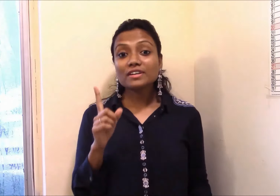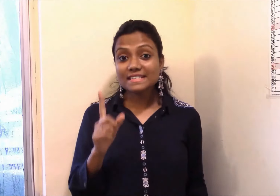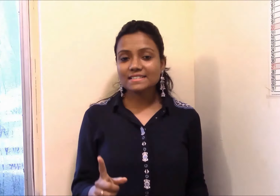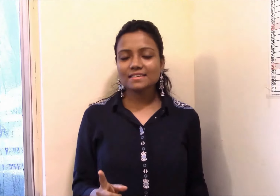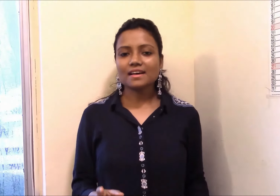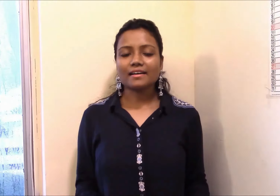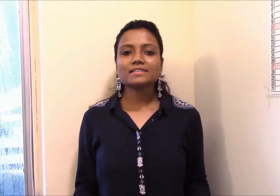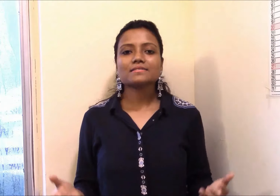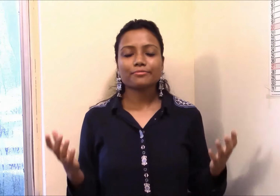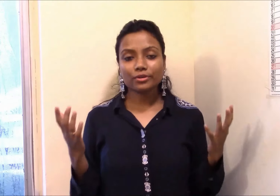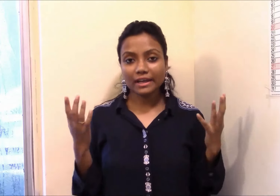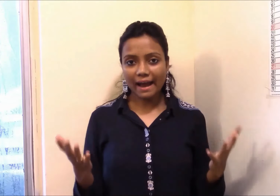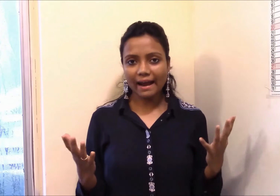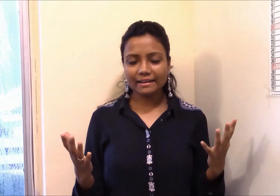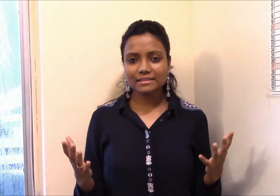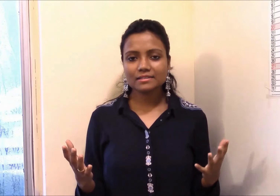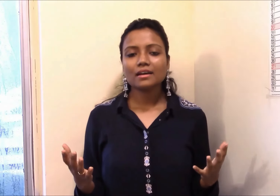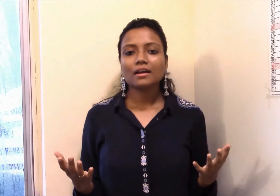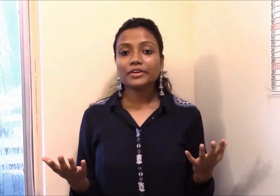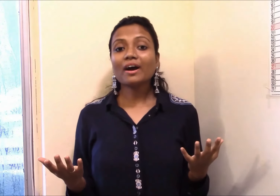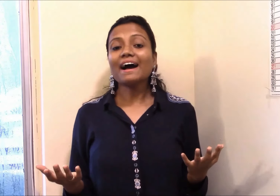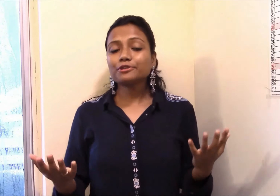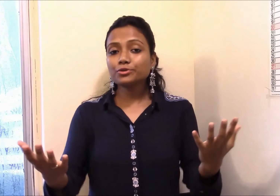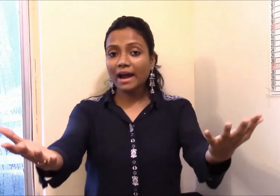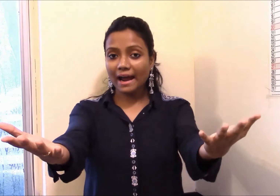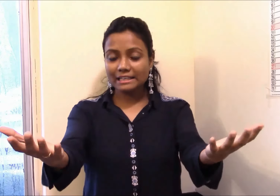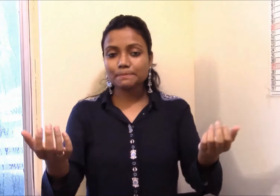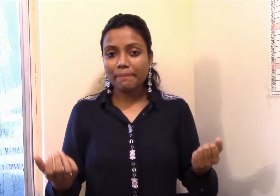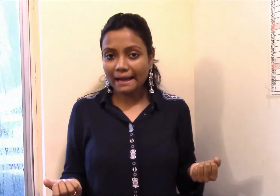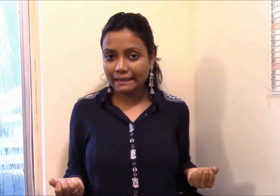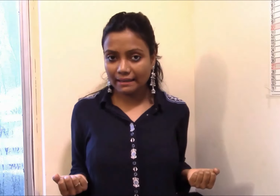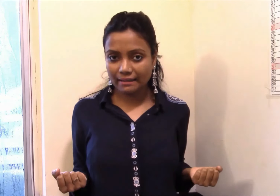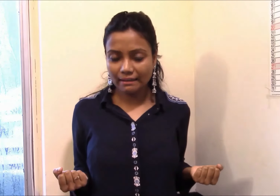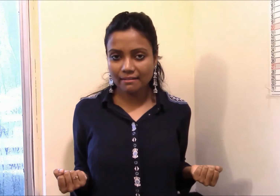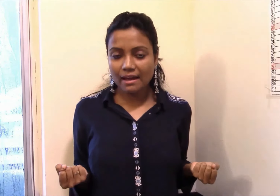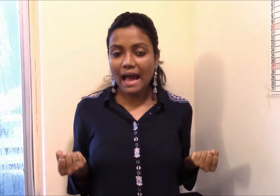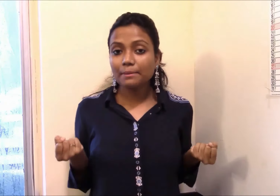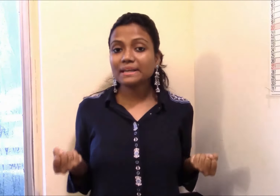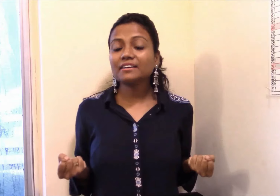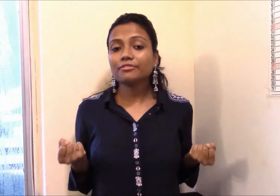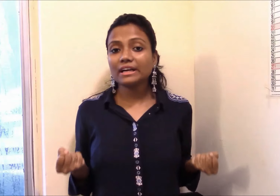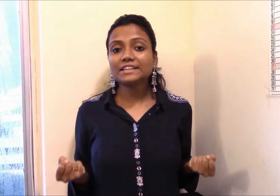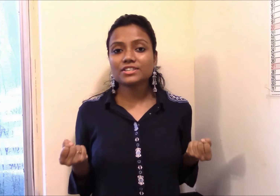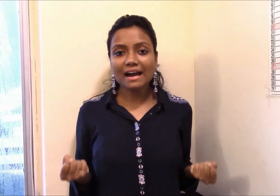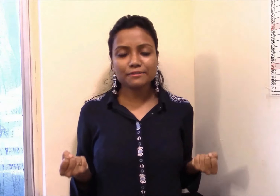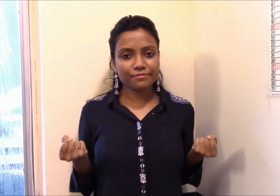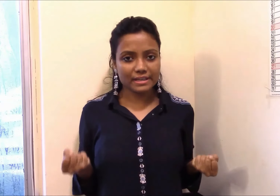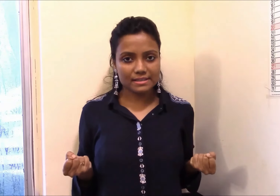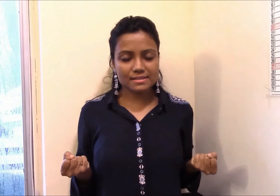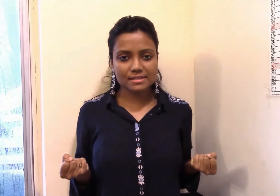first exercise for the hand, you have to your hand back in and make a really tight fist